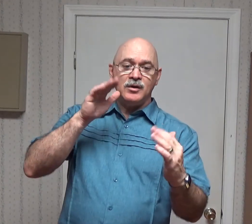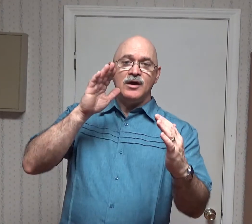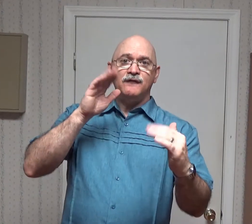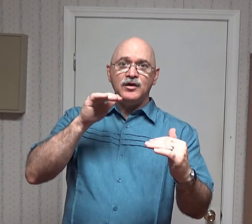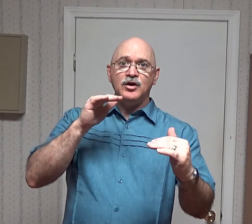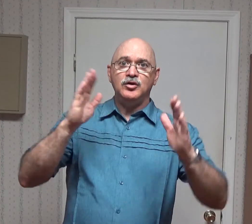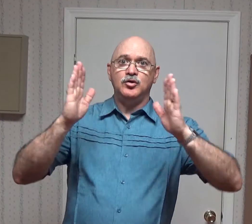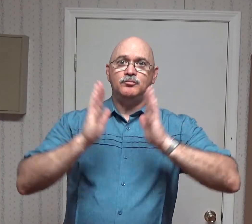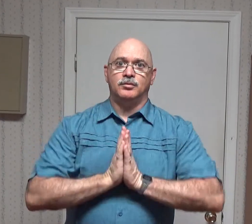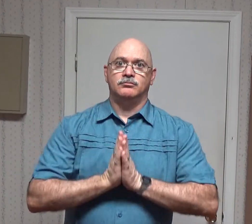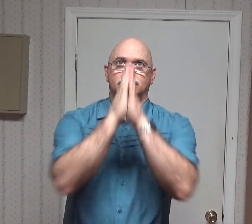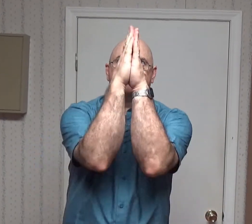fill you